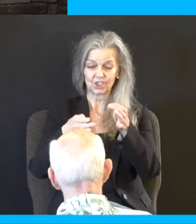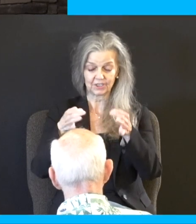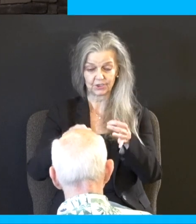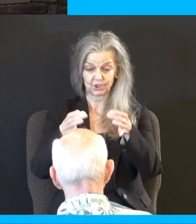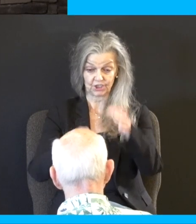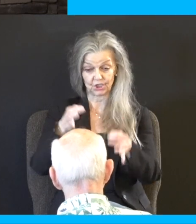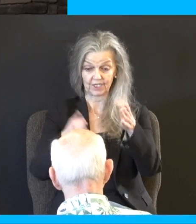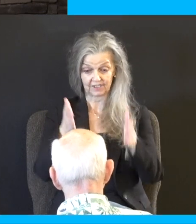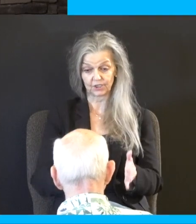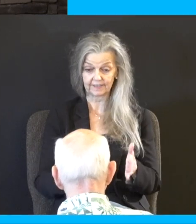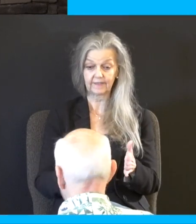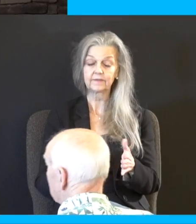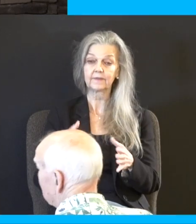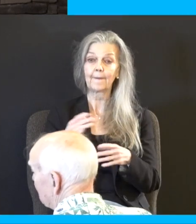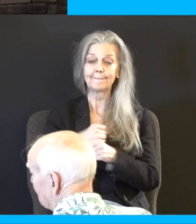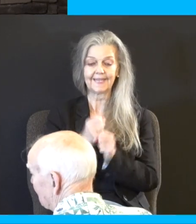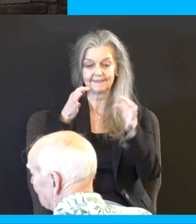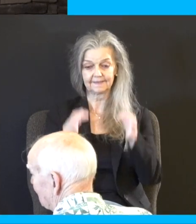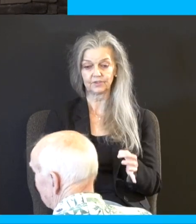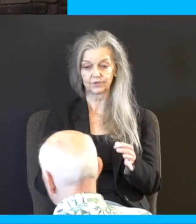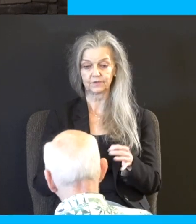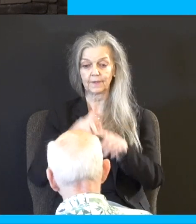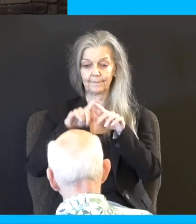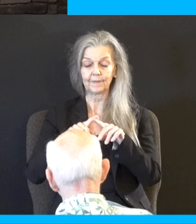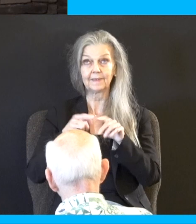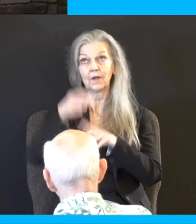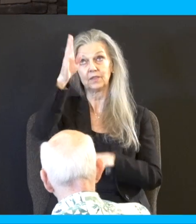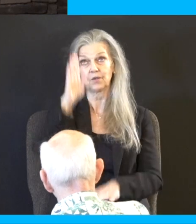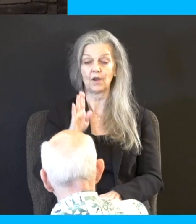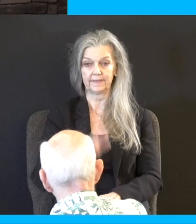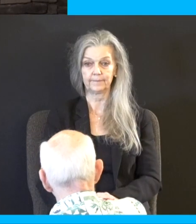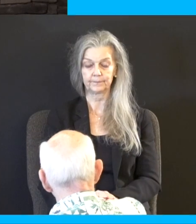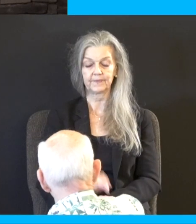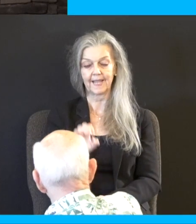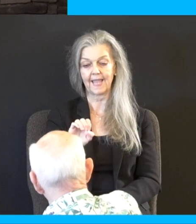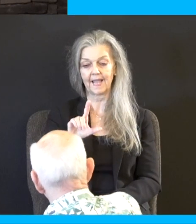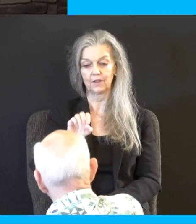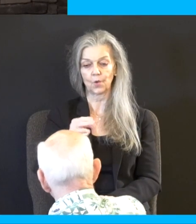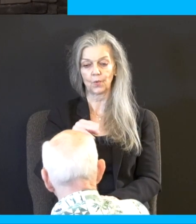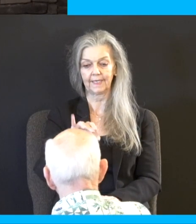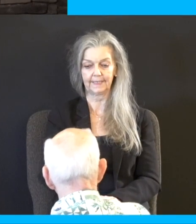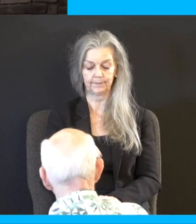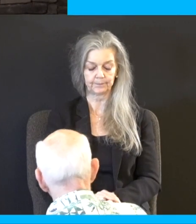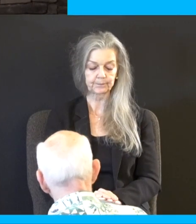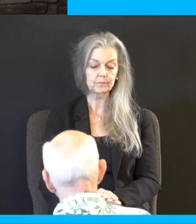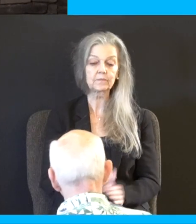of God's law, of the Elohim. Bring him unto the judges. He shall also bring him to the door, unto the